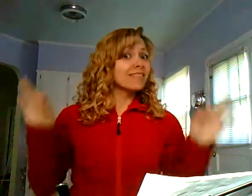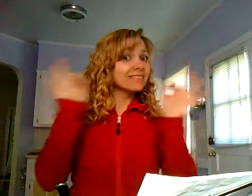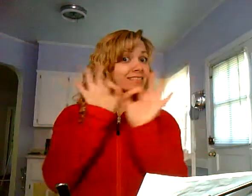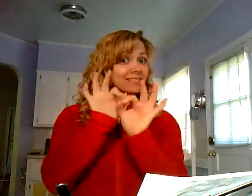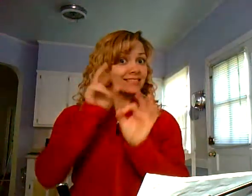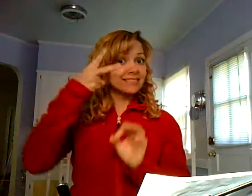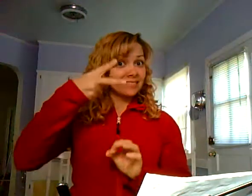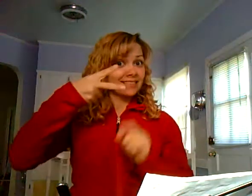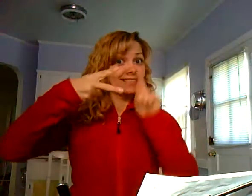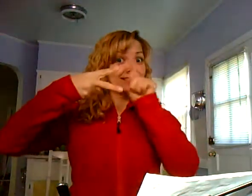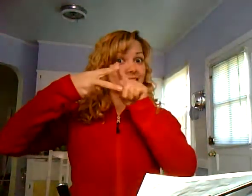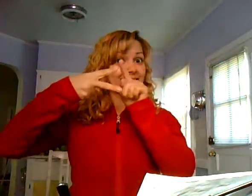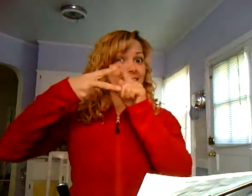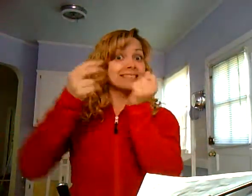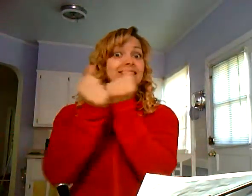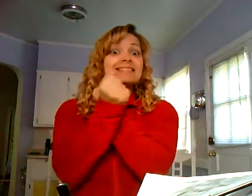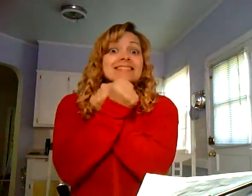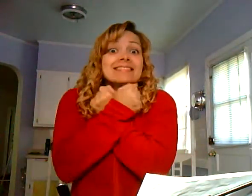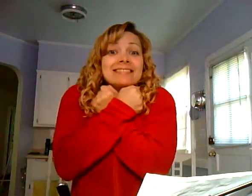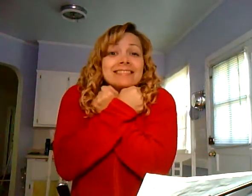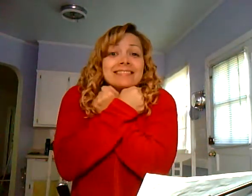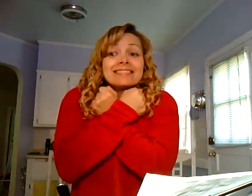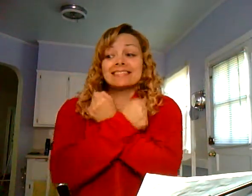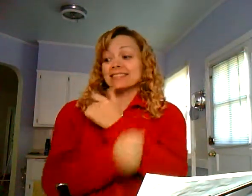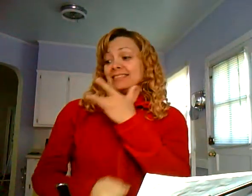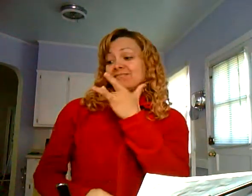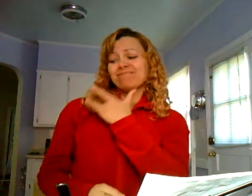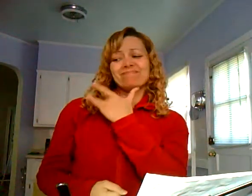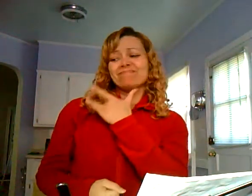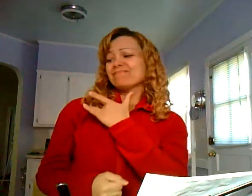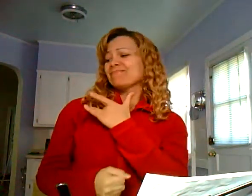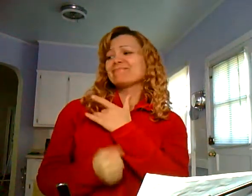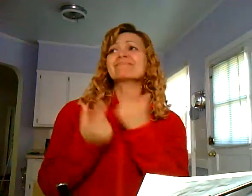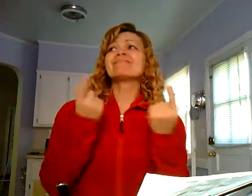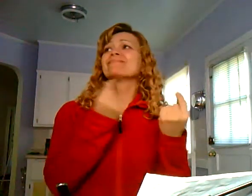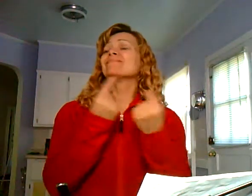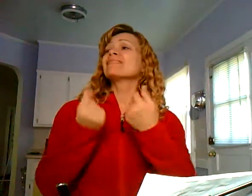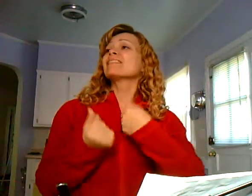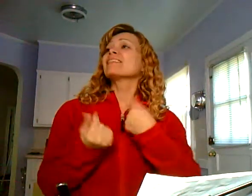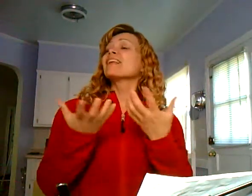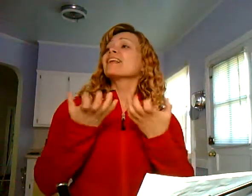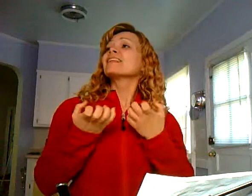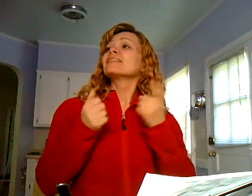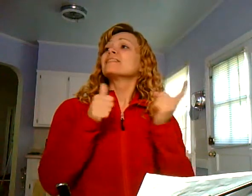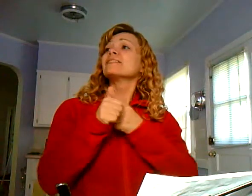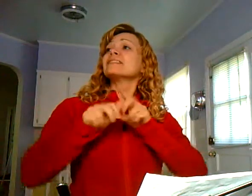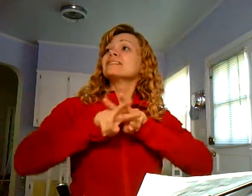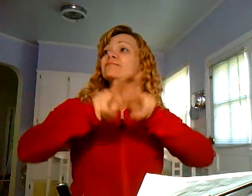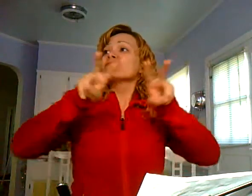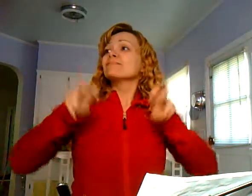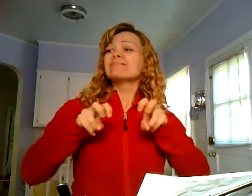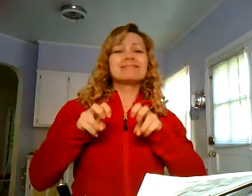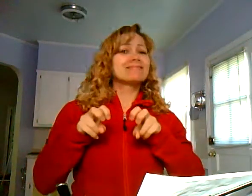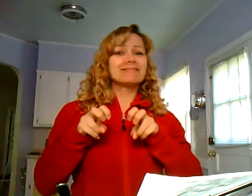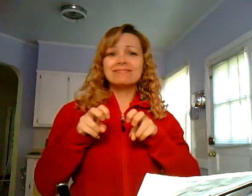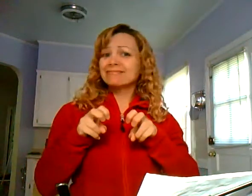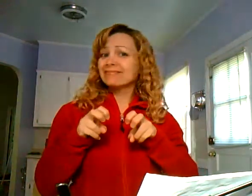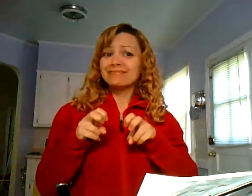Two very important things that I'm going to share. Love from the heart. The heart is very